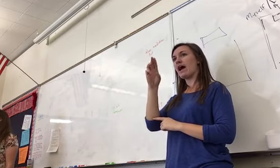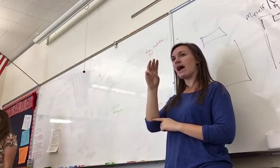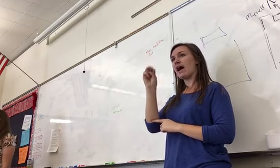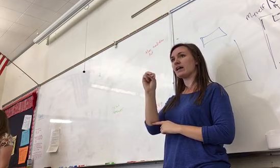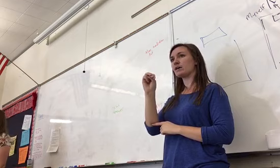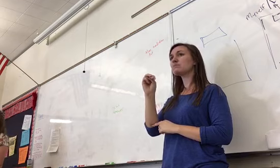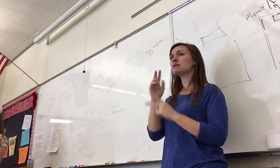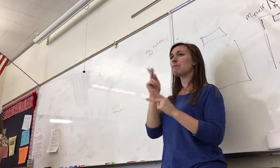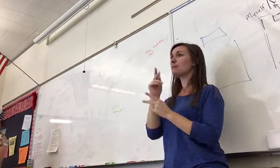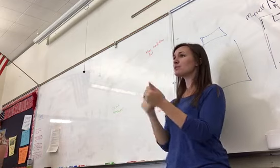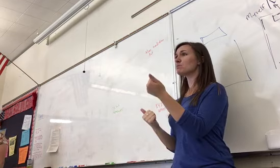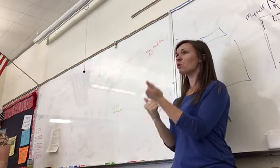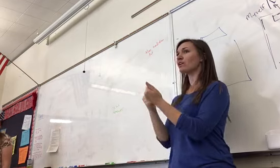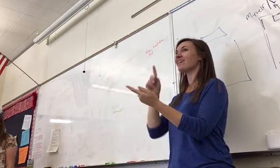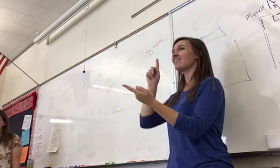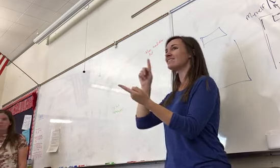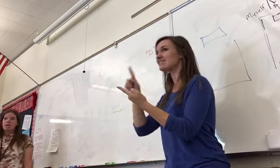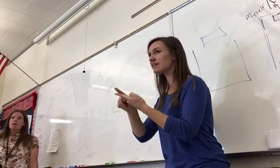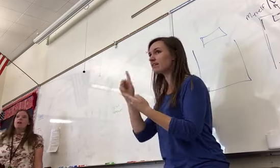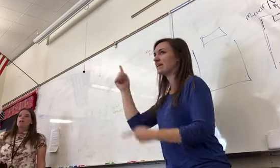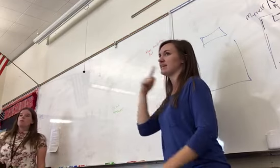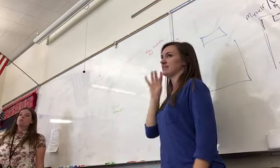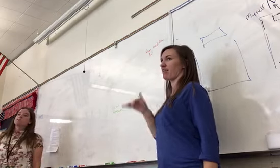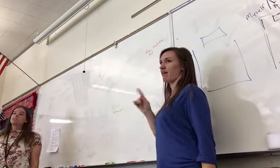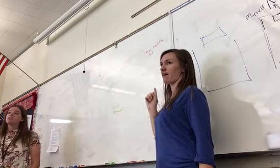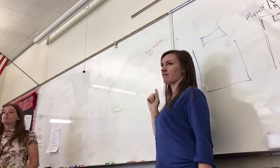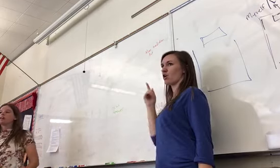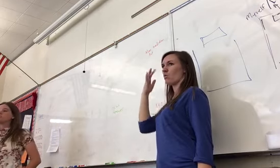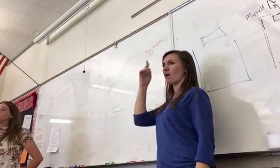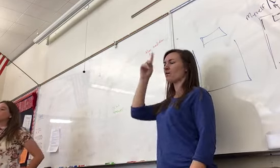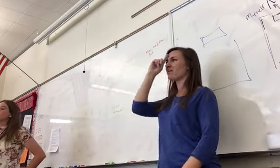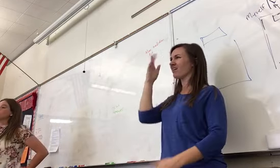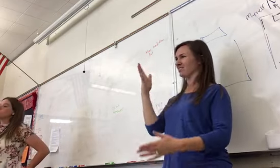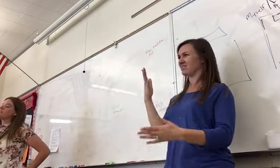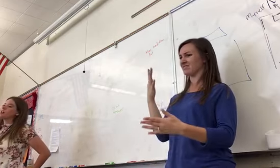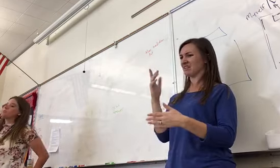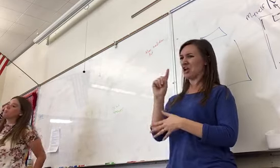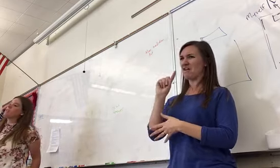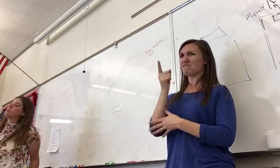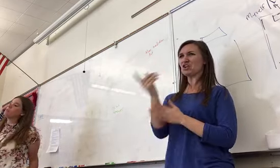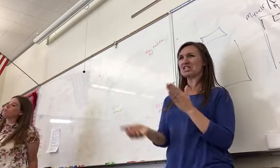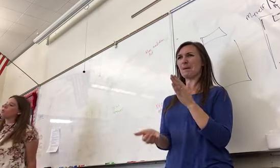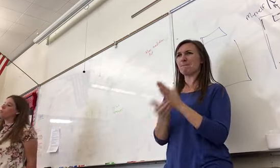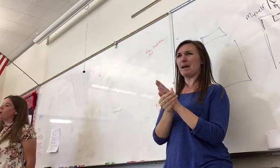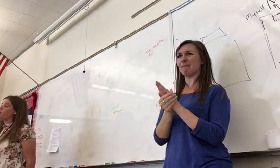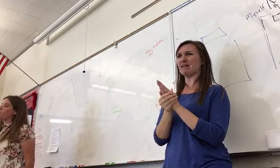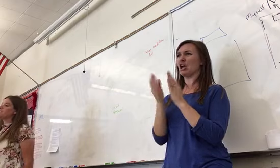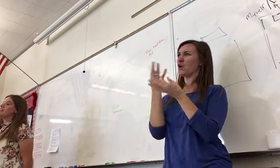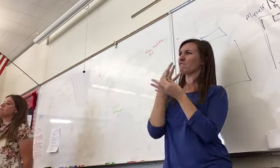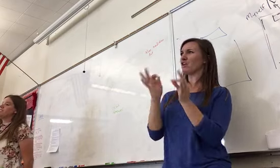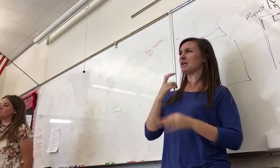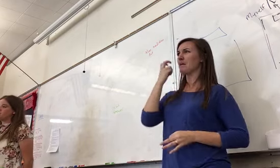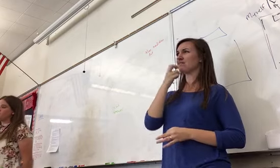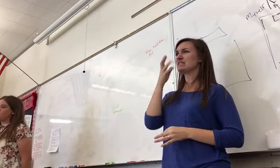Amendment rights to freedom of speech. And it was considered unconstitutional, but it comes up again in World War I, where it's definitely considered